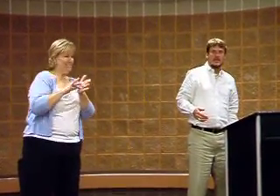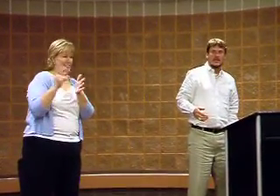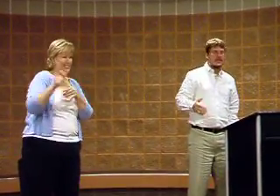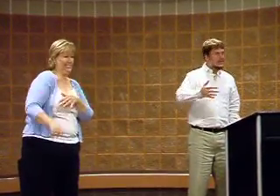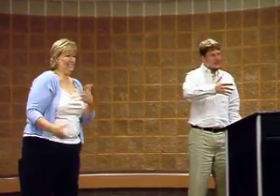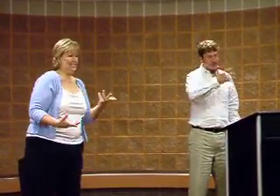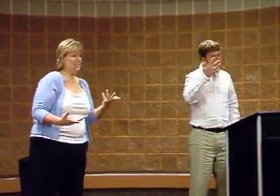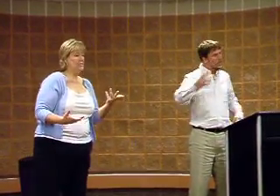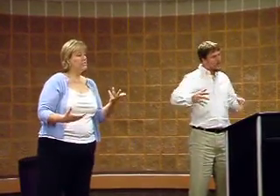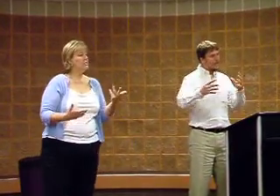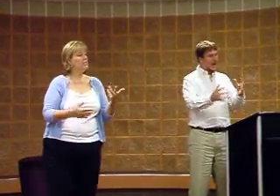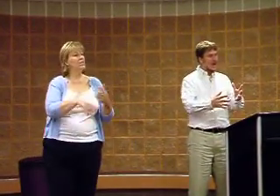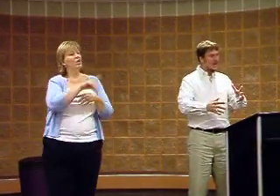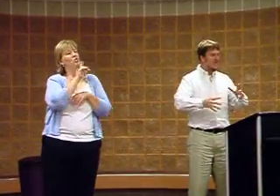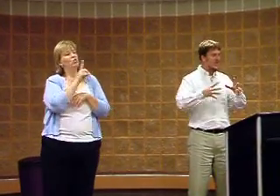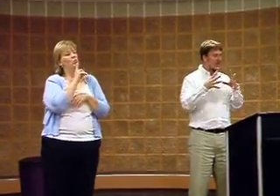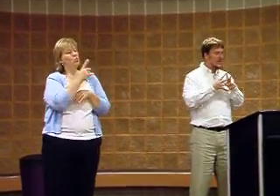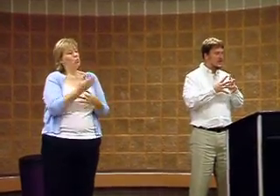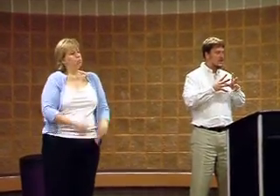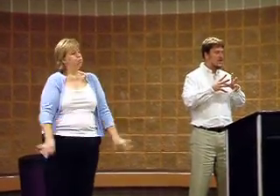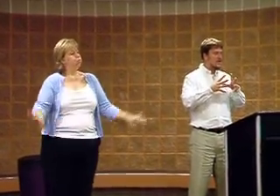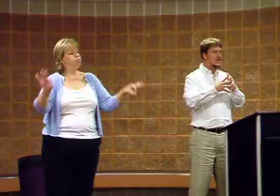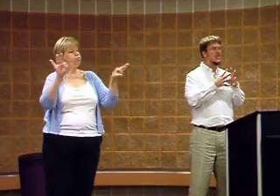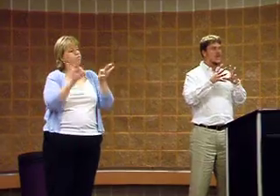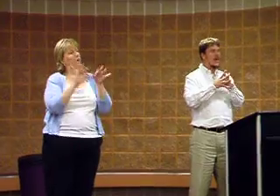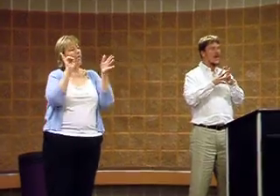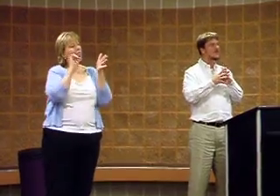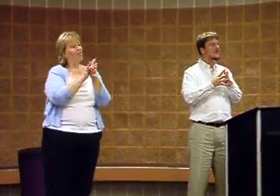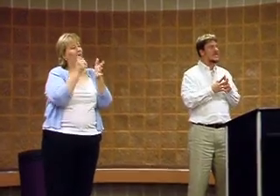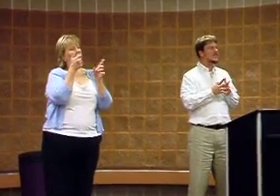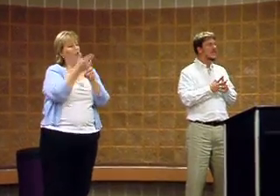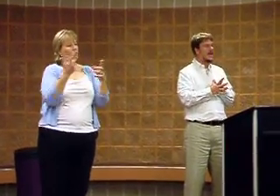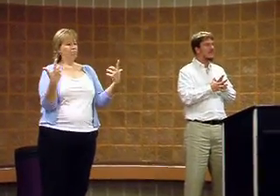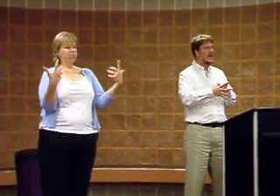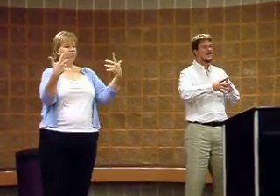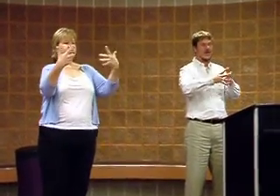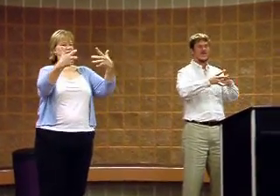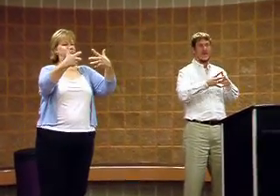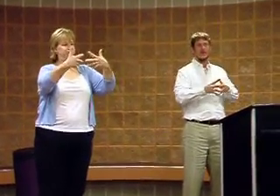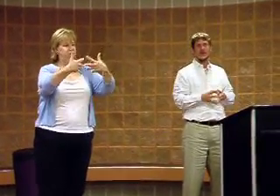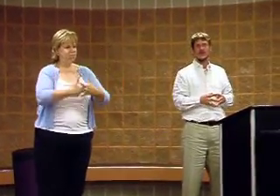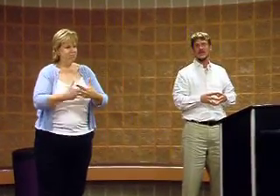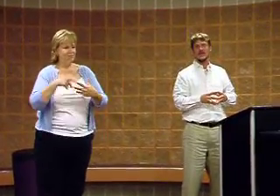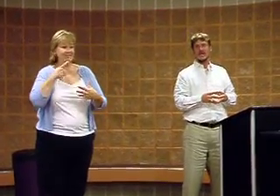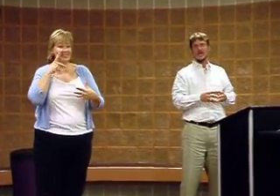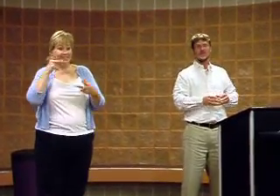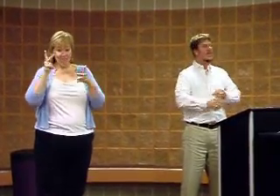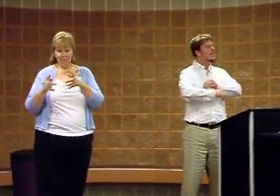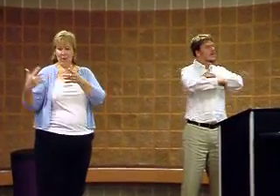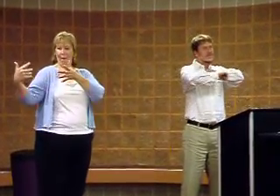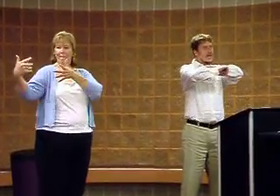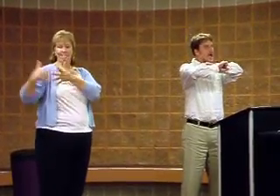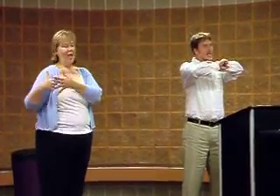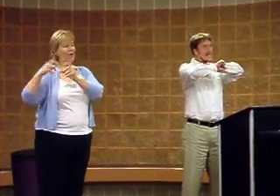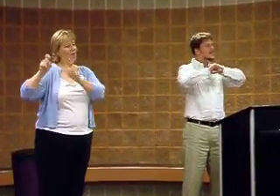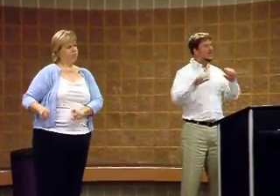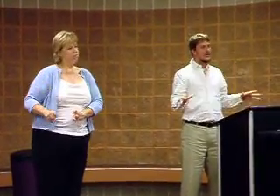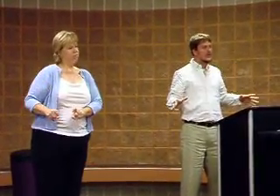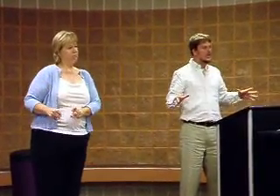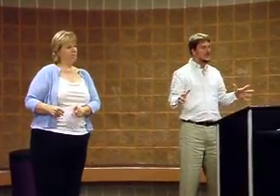It's really imperative that you have to match the affect of that person. One of the most, I can't tell you and